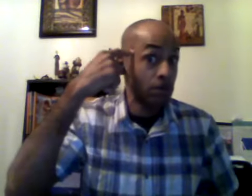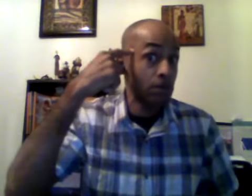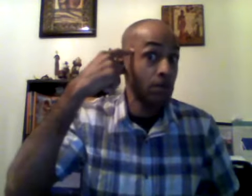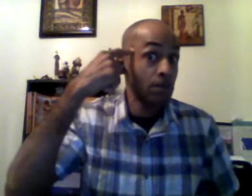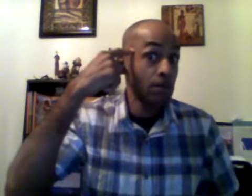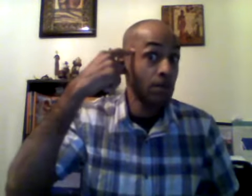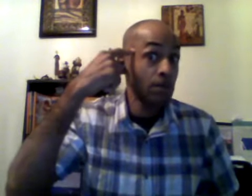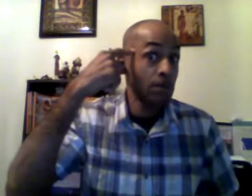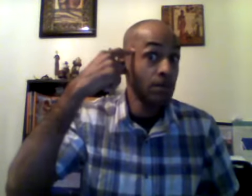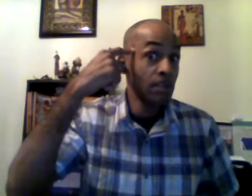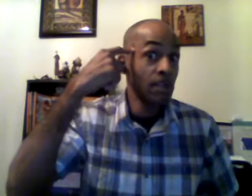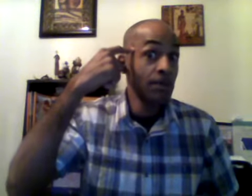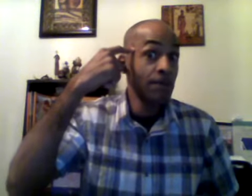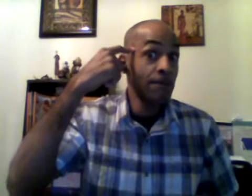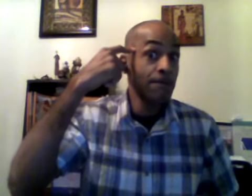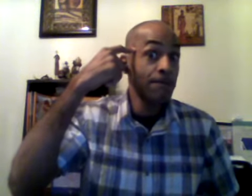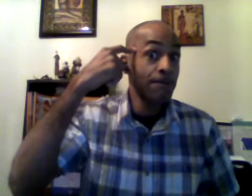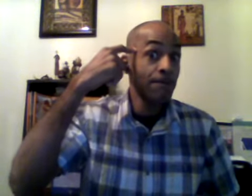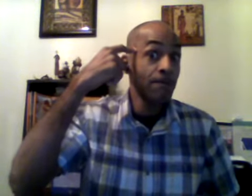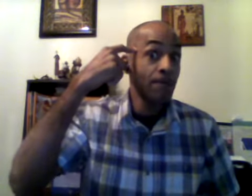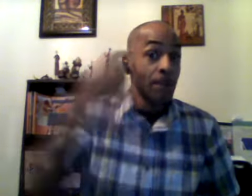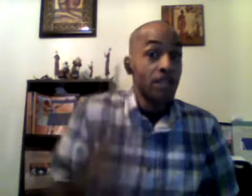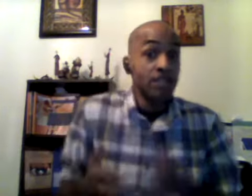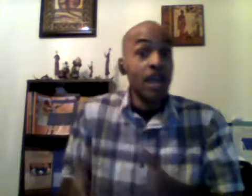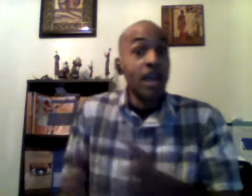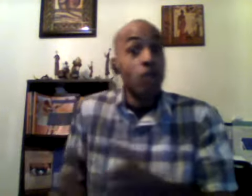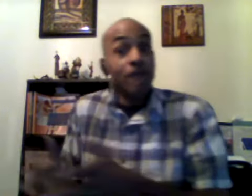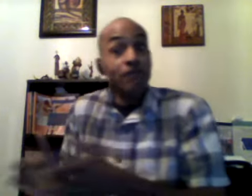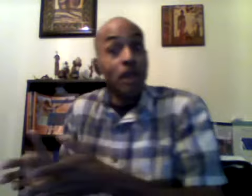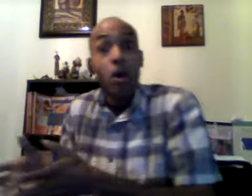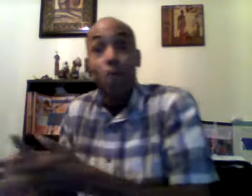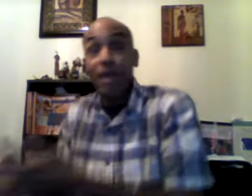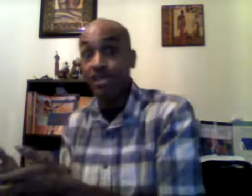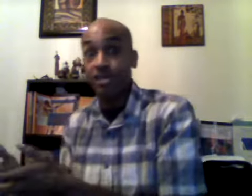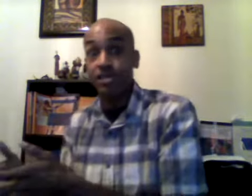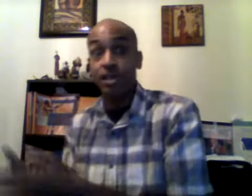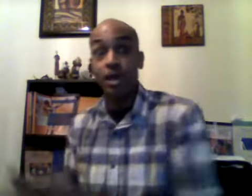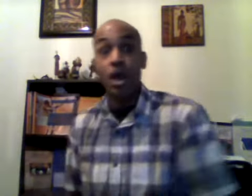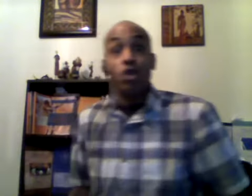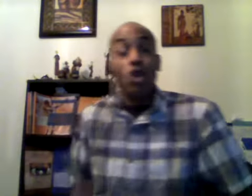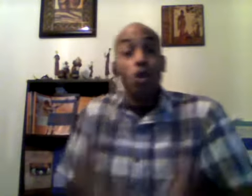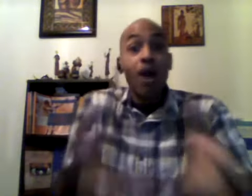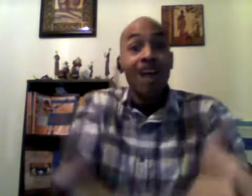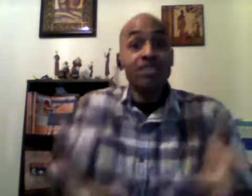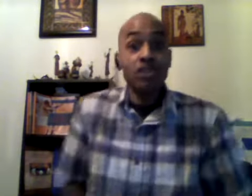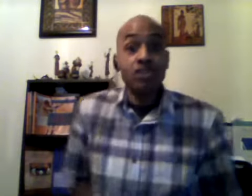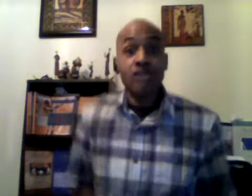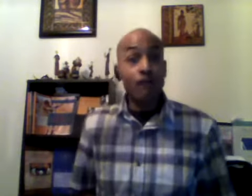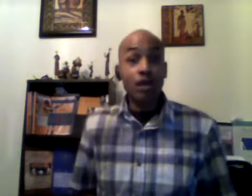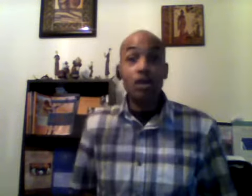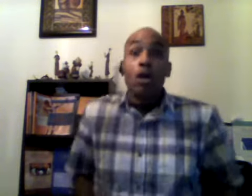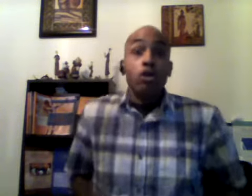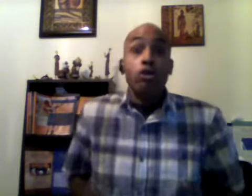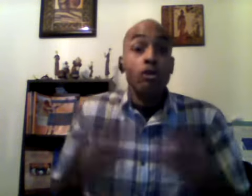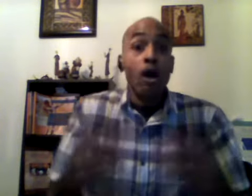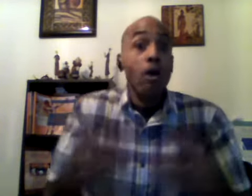see the same with the obesity you watch yourself get you don't